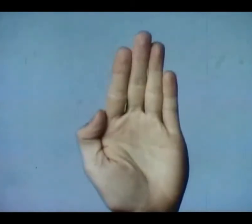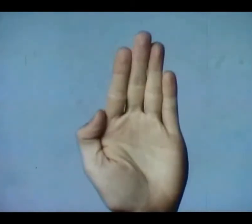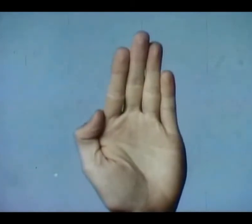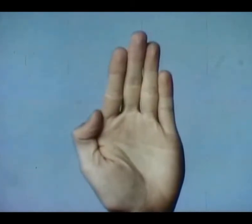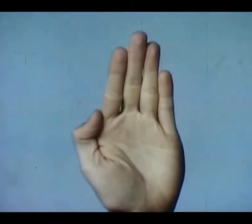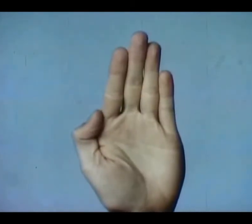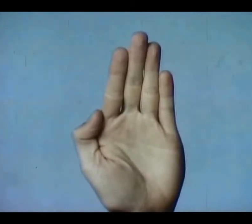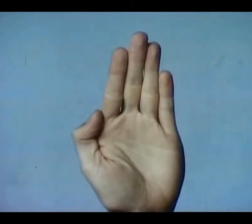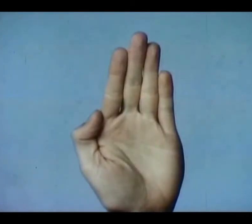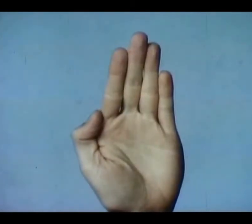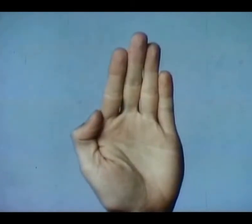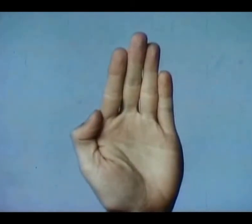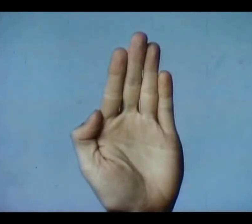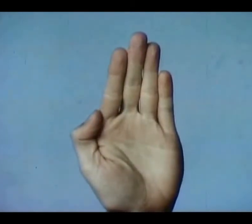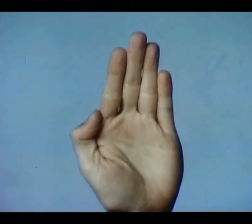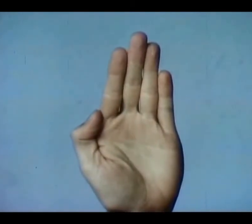most hands it was quite limber and useful